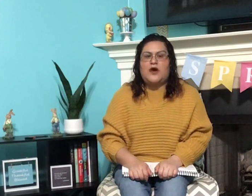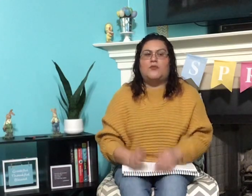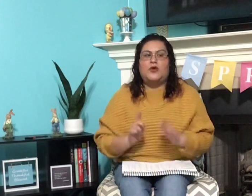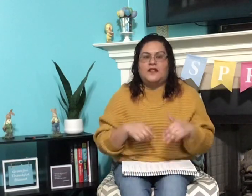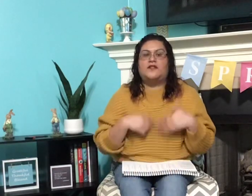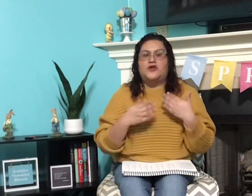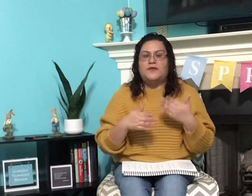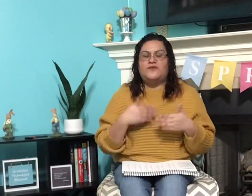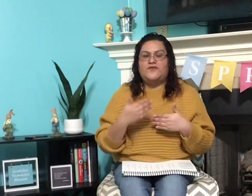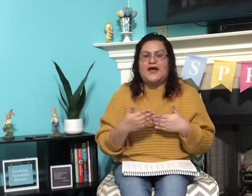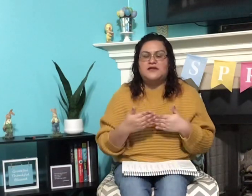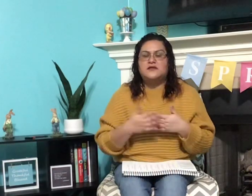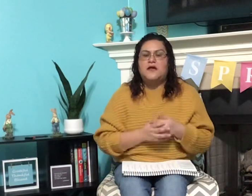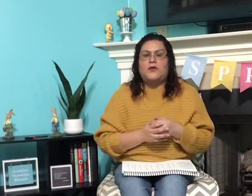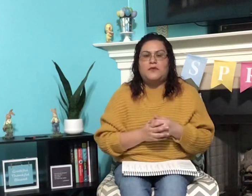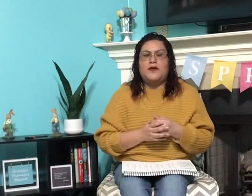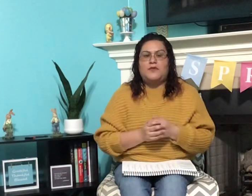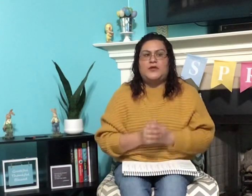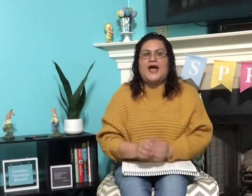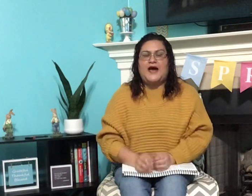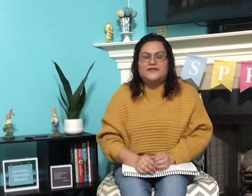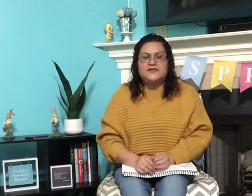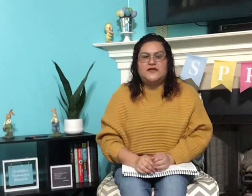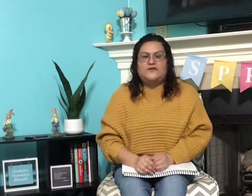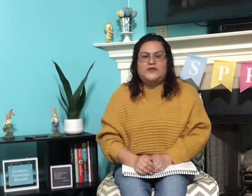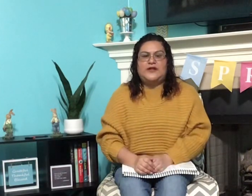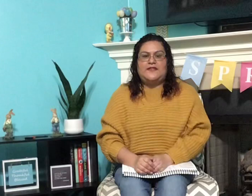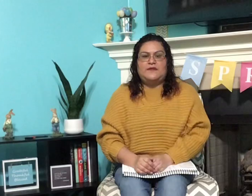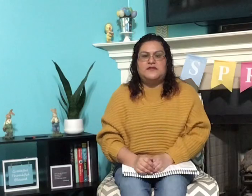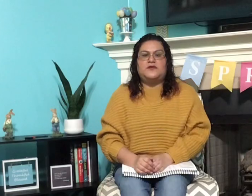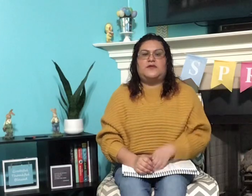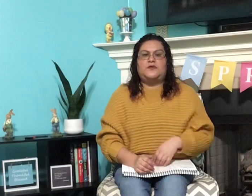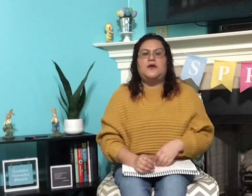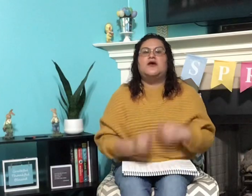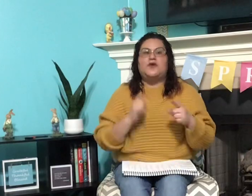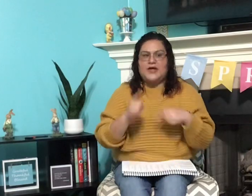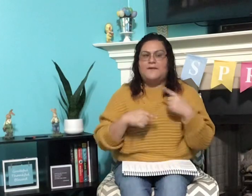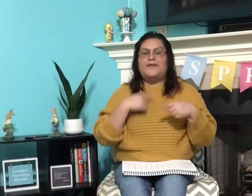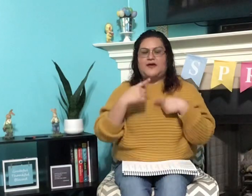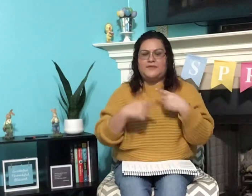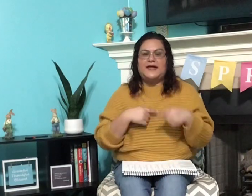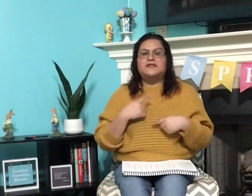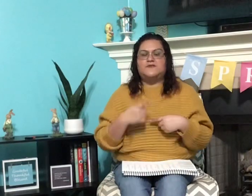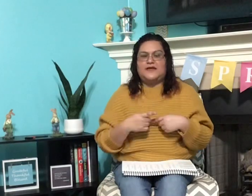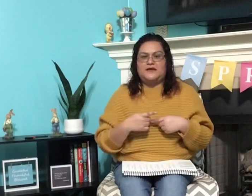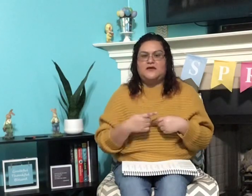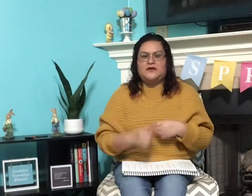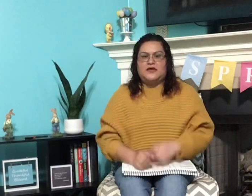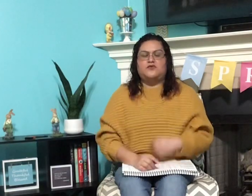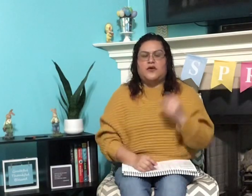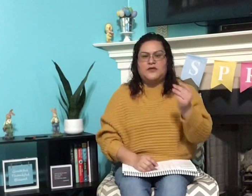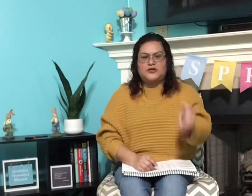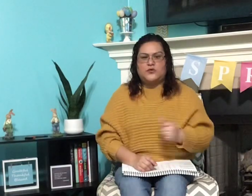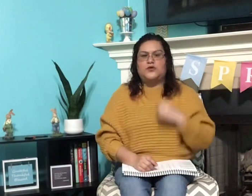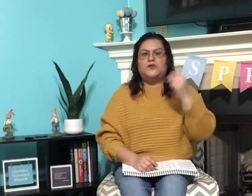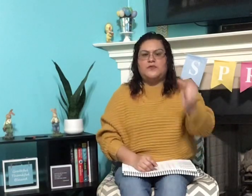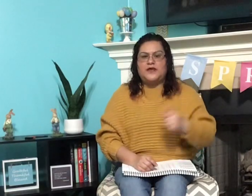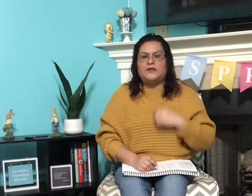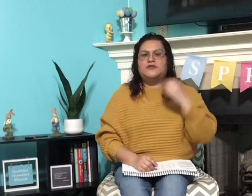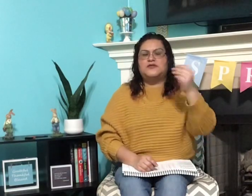I'm going a little bit fast. But remember, we have to stay fluent. And that means that we need to go ahead and pick up that speed. Okay? We want to make sure that we're being able to